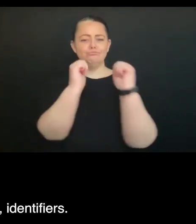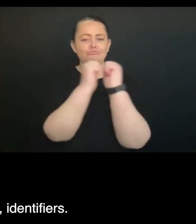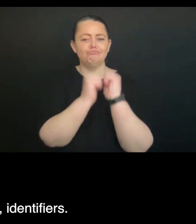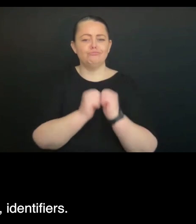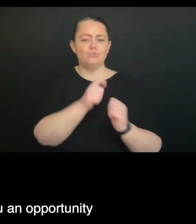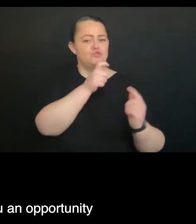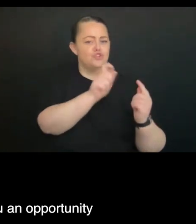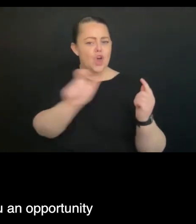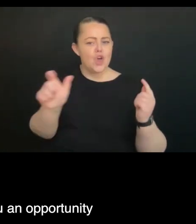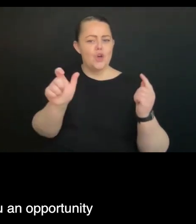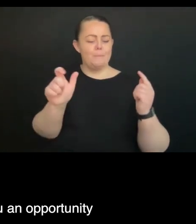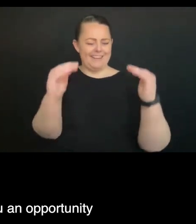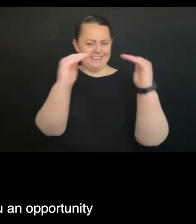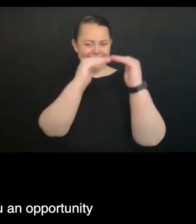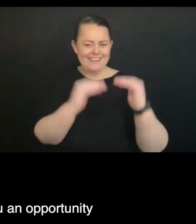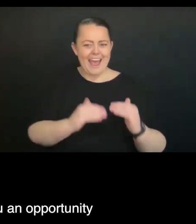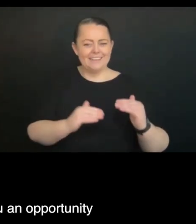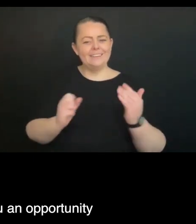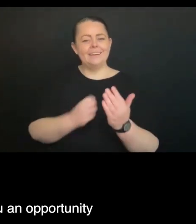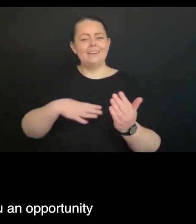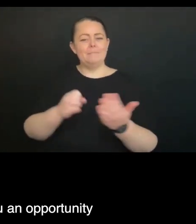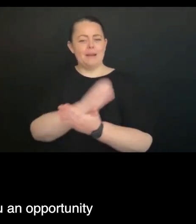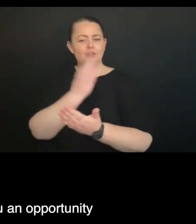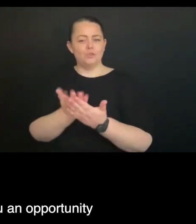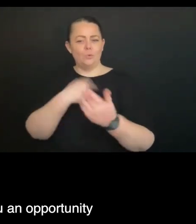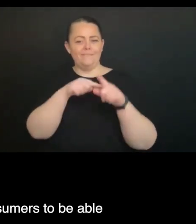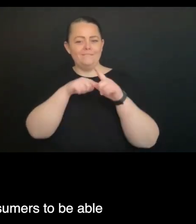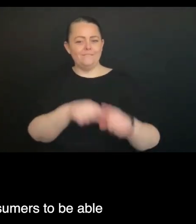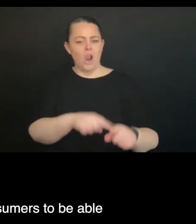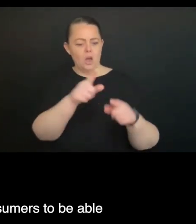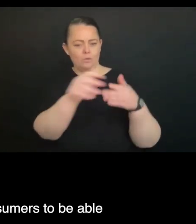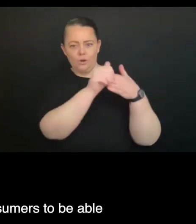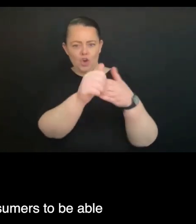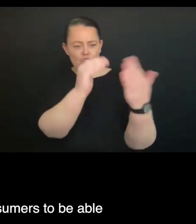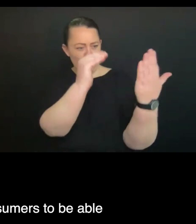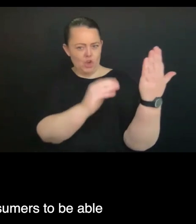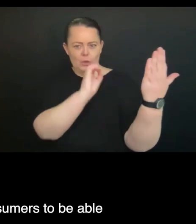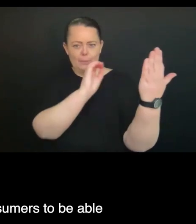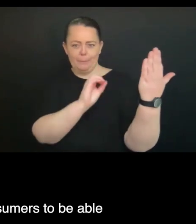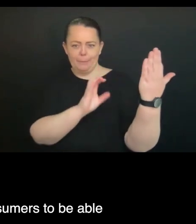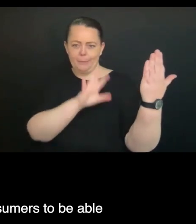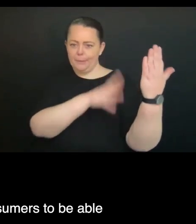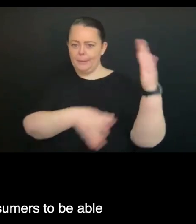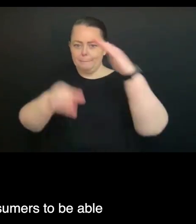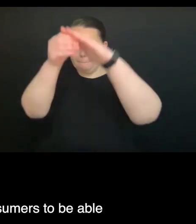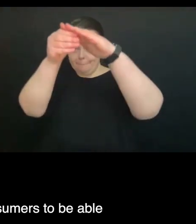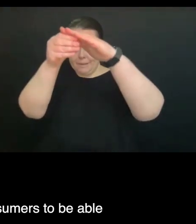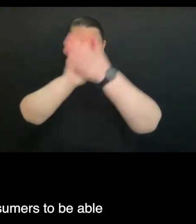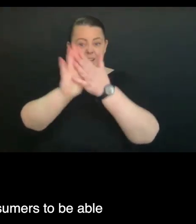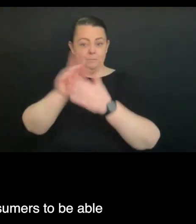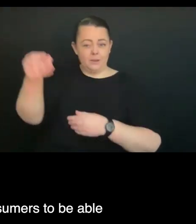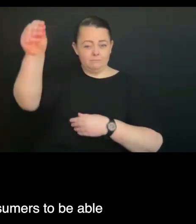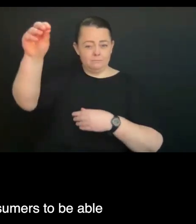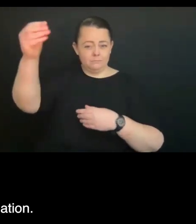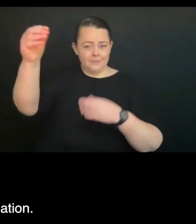identifiers. So it is saying that this offers you an opportunity to access information and for